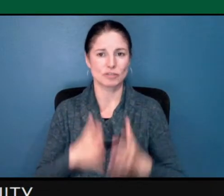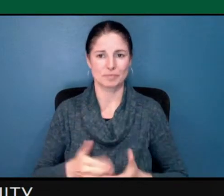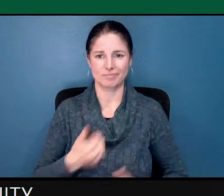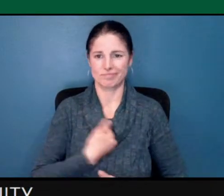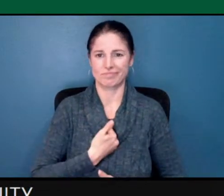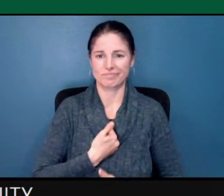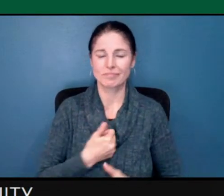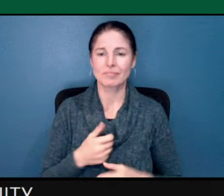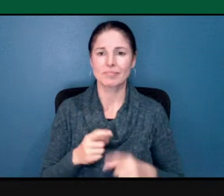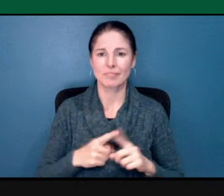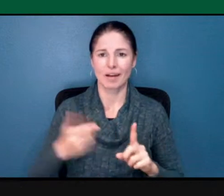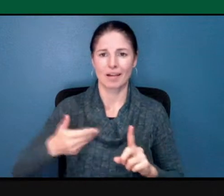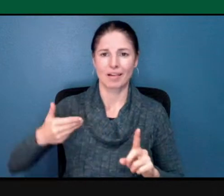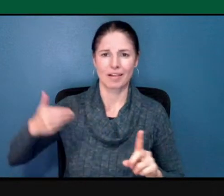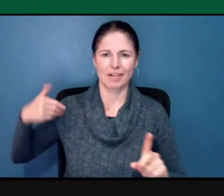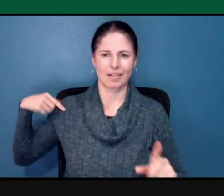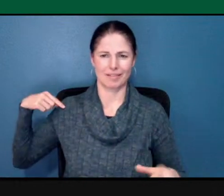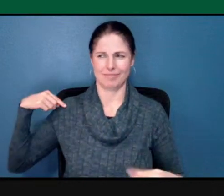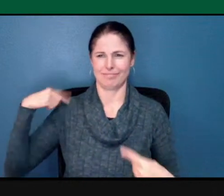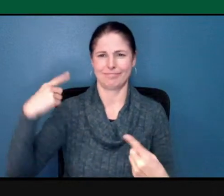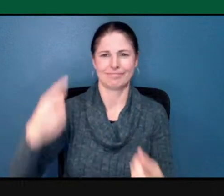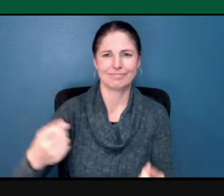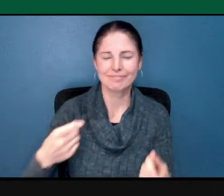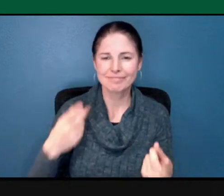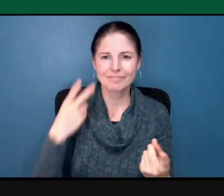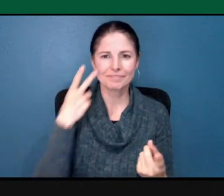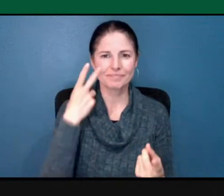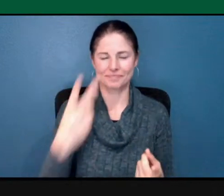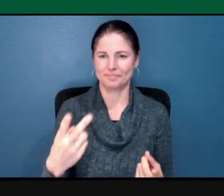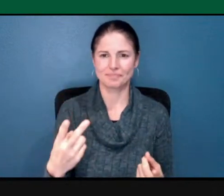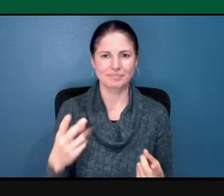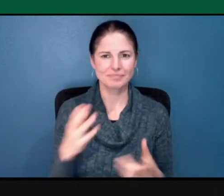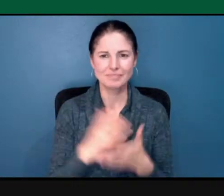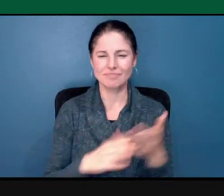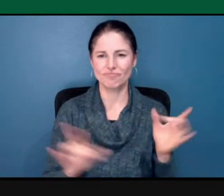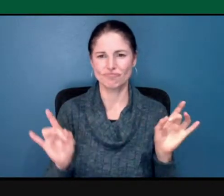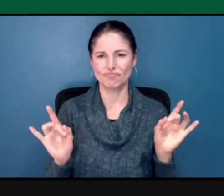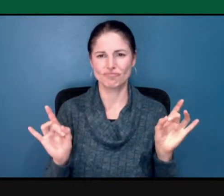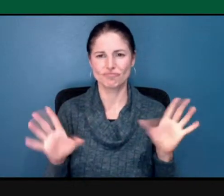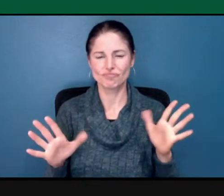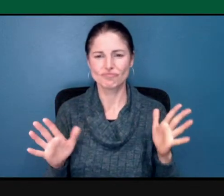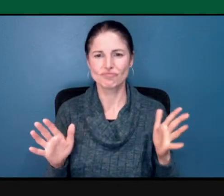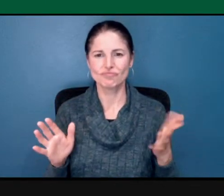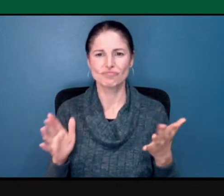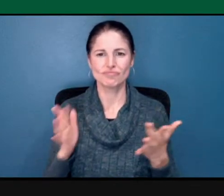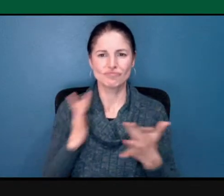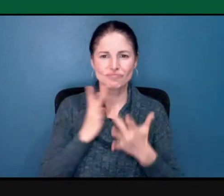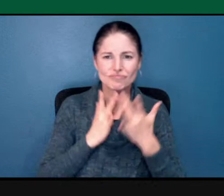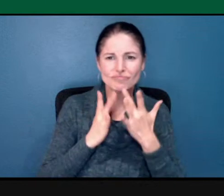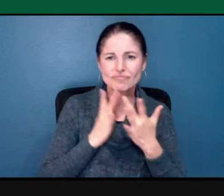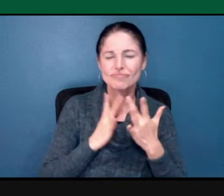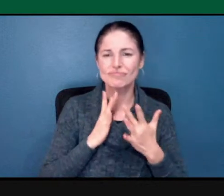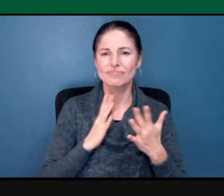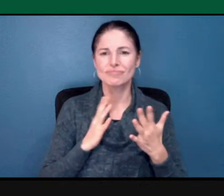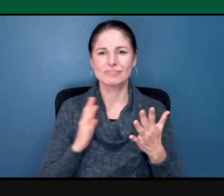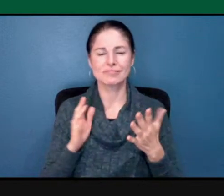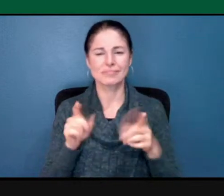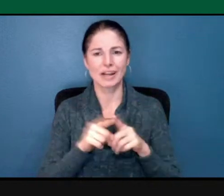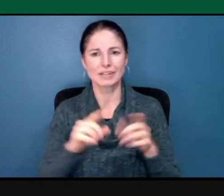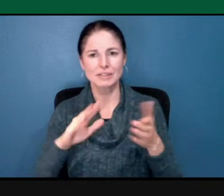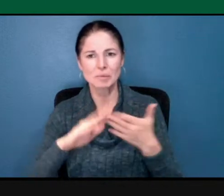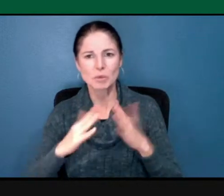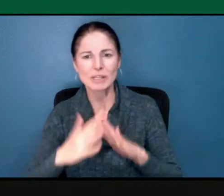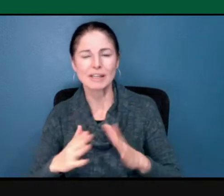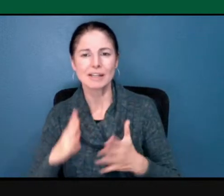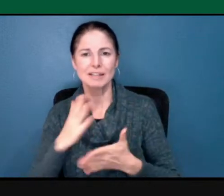have suffered some extraordinary hardships as a community and as